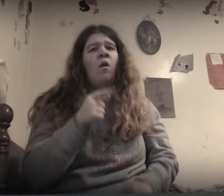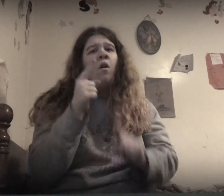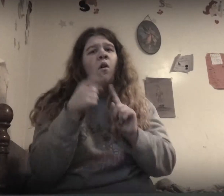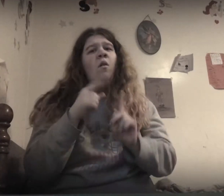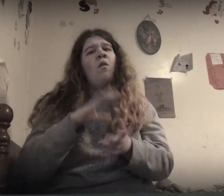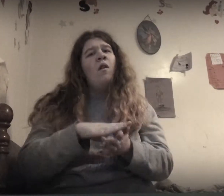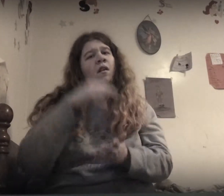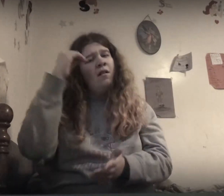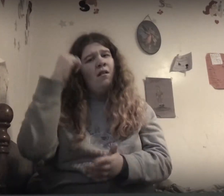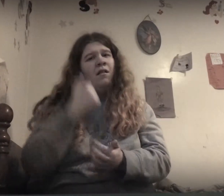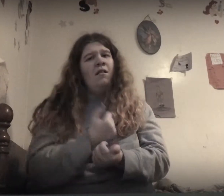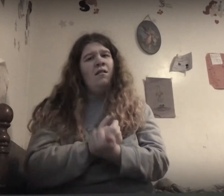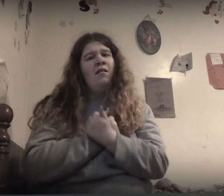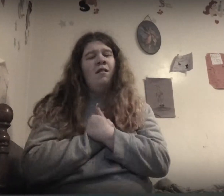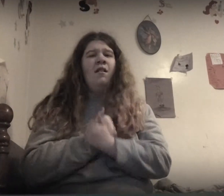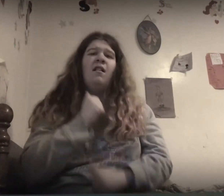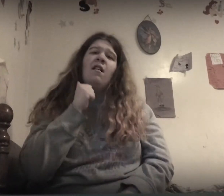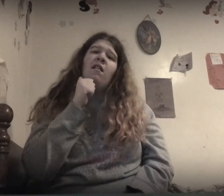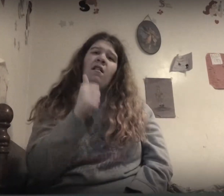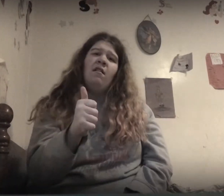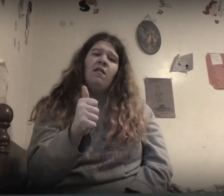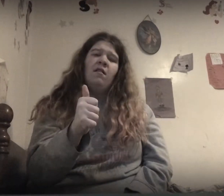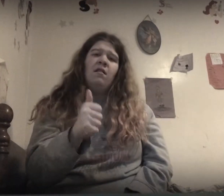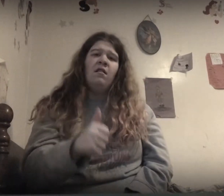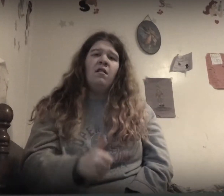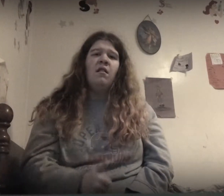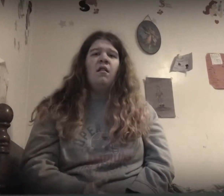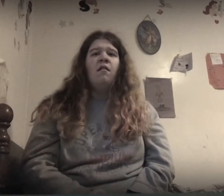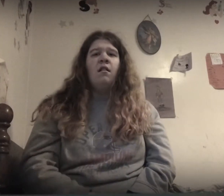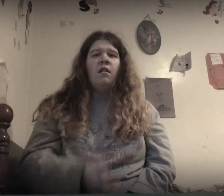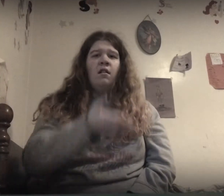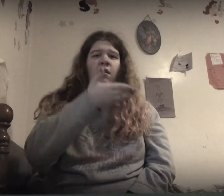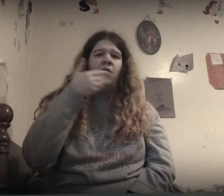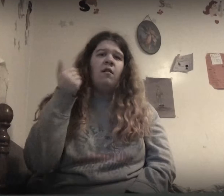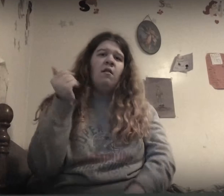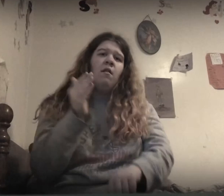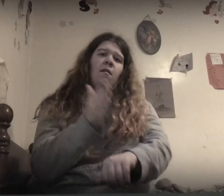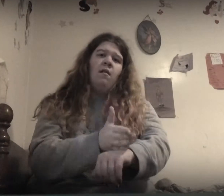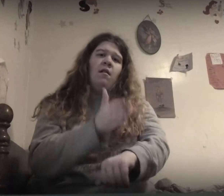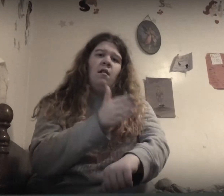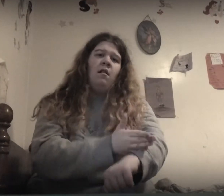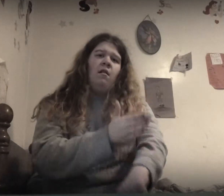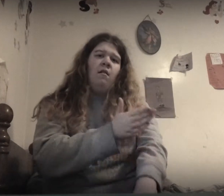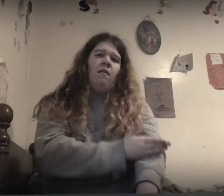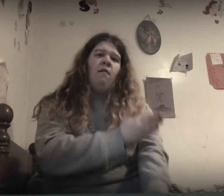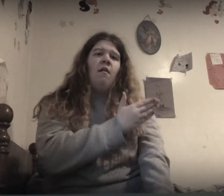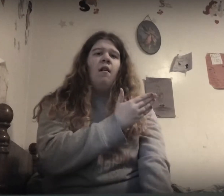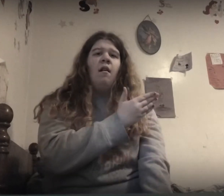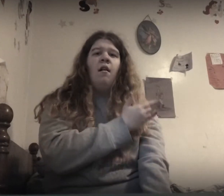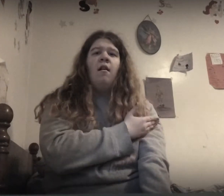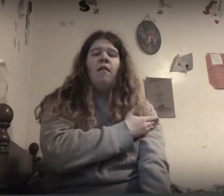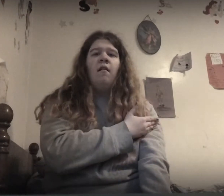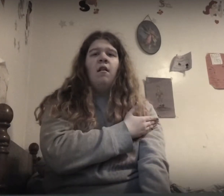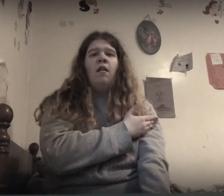When you learn to love yourself You're better off by far